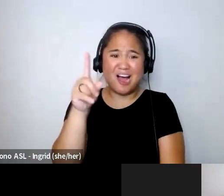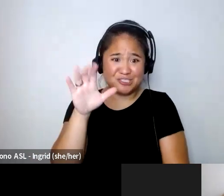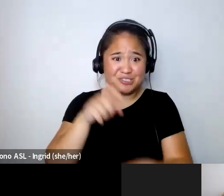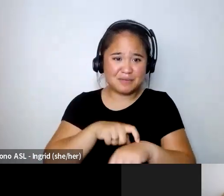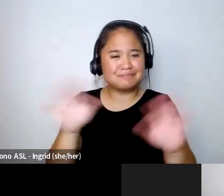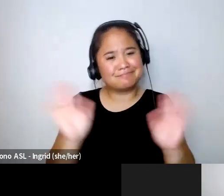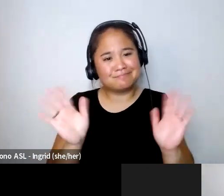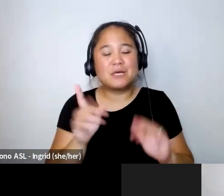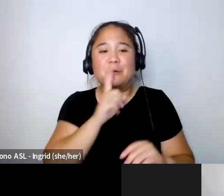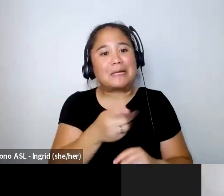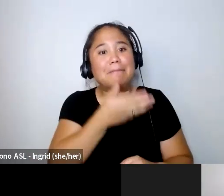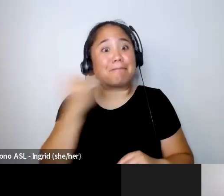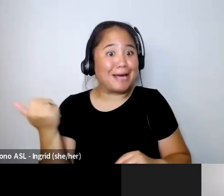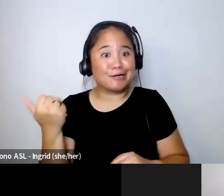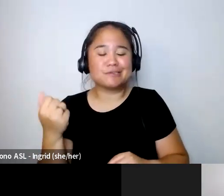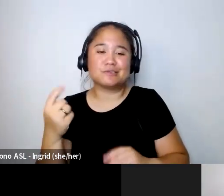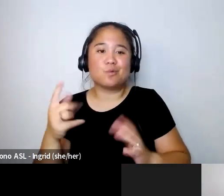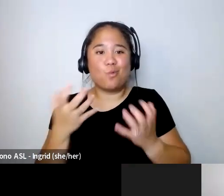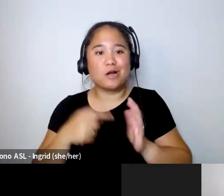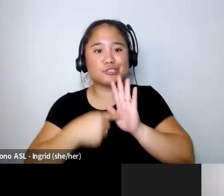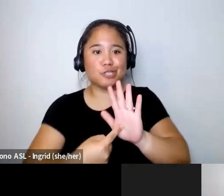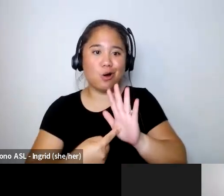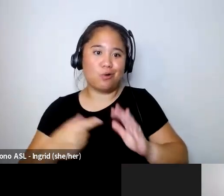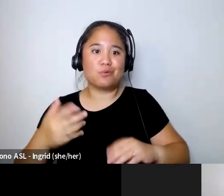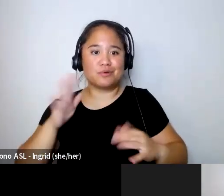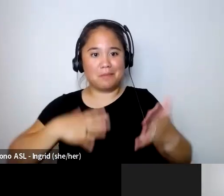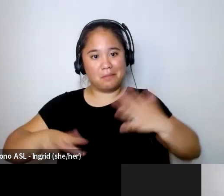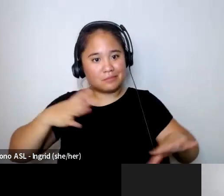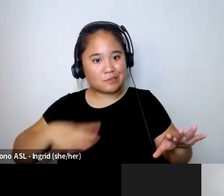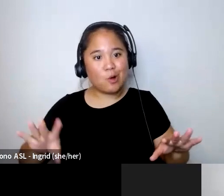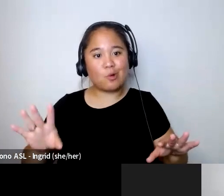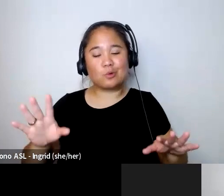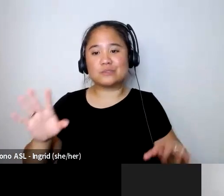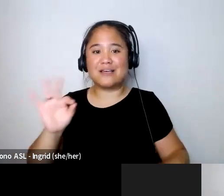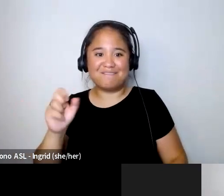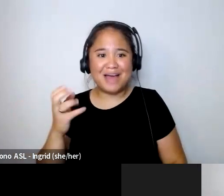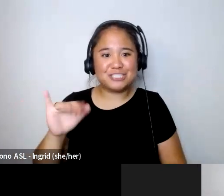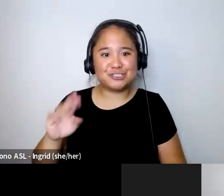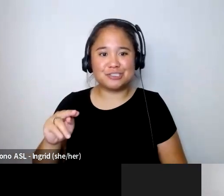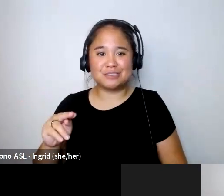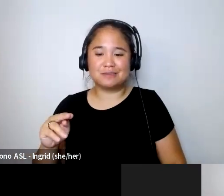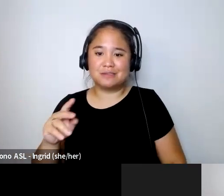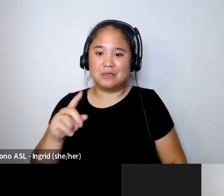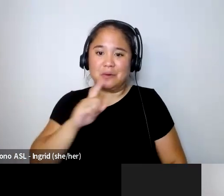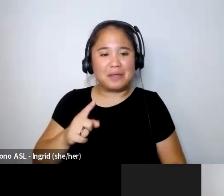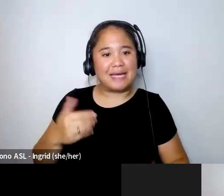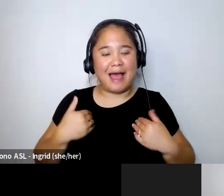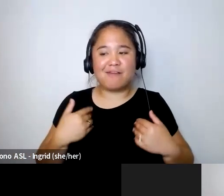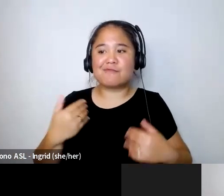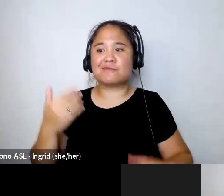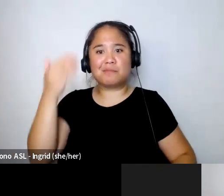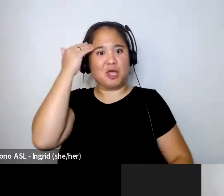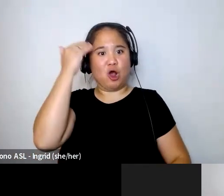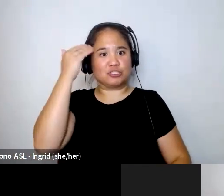actually be showing yourself in fashion and you want to show your body you know i mean have body conscious looks you know